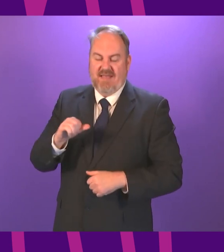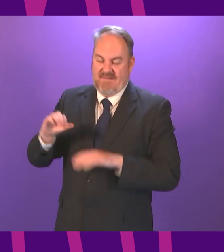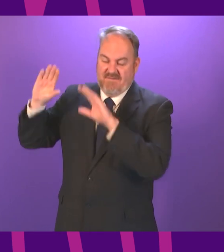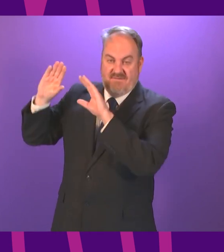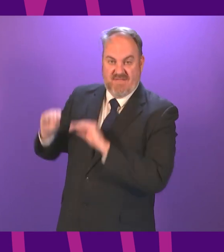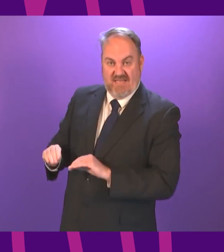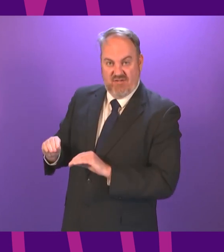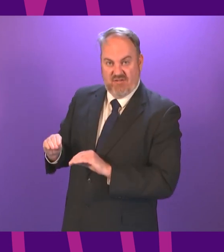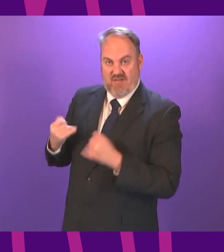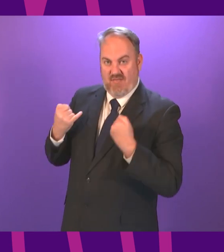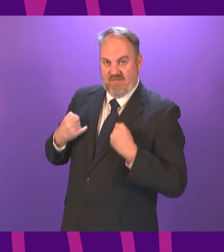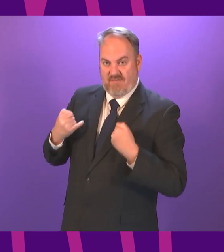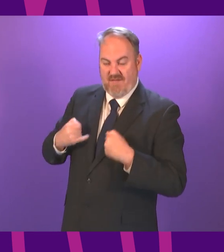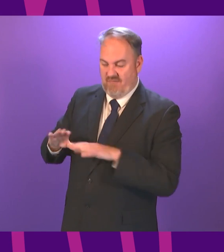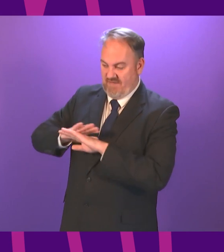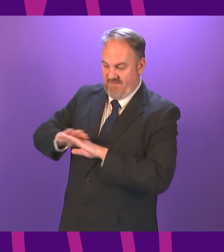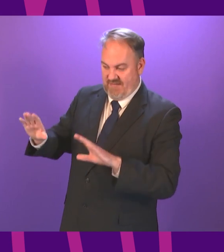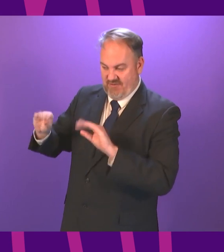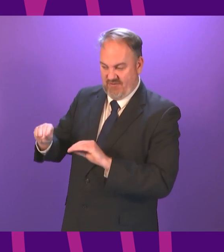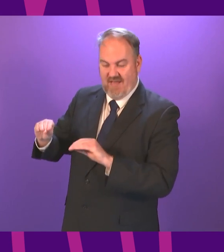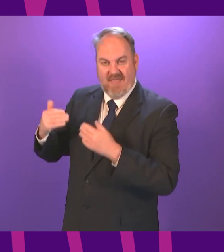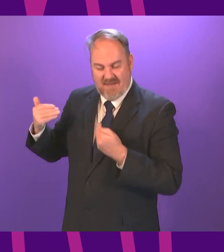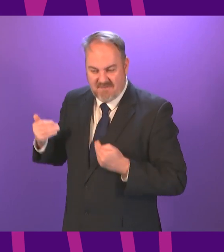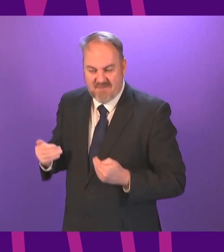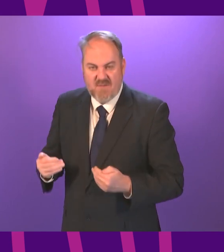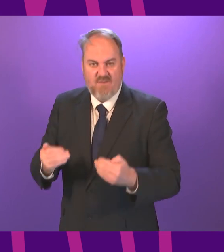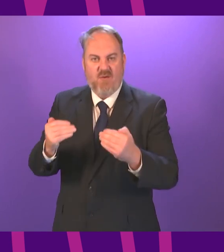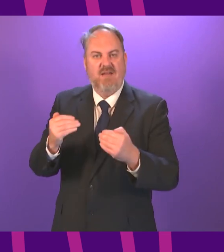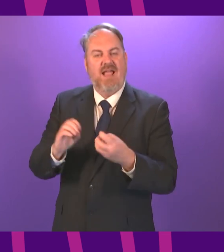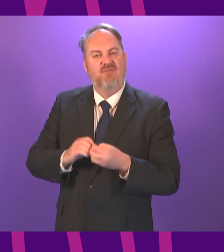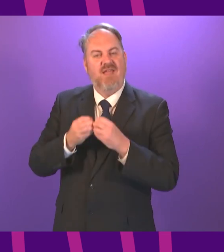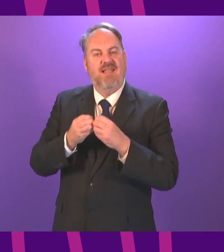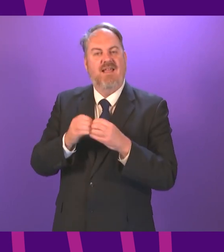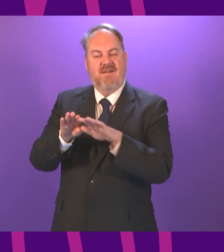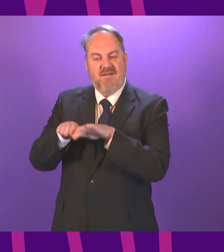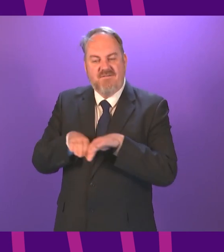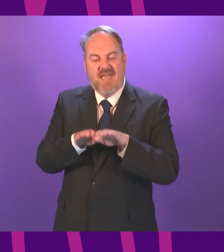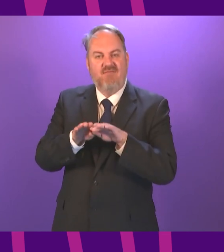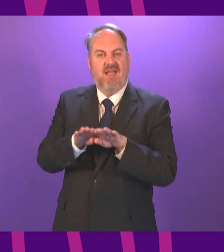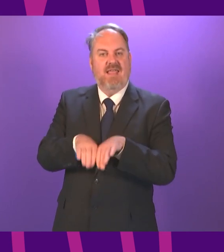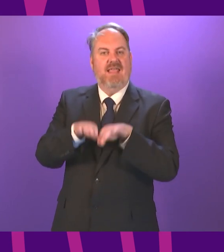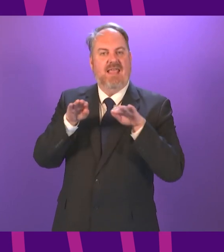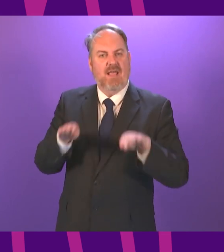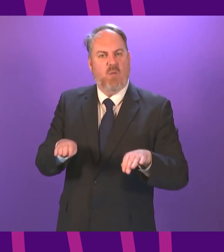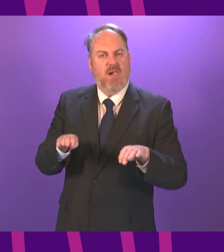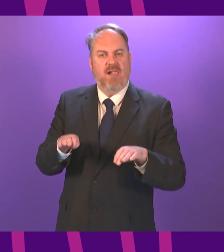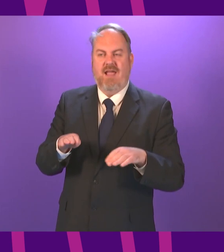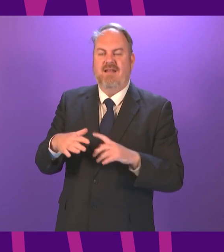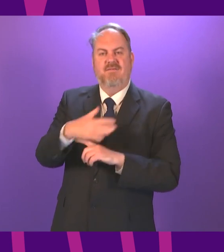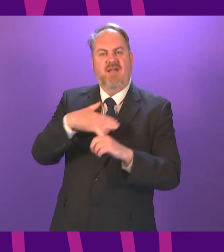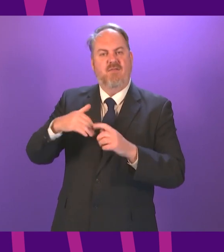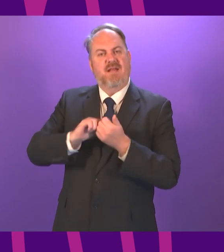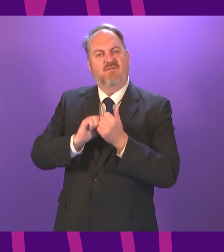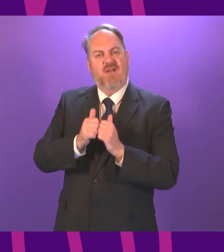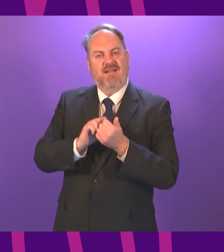come through this most difficult year of our lifetime and build a fairer, more equal and greener nation together. I want to split my